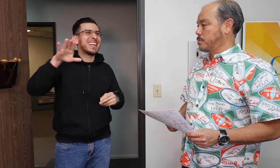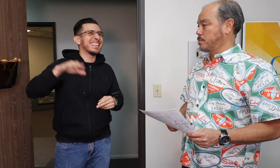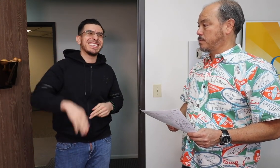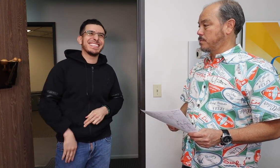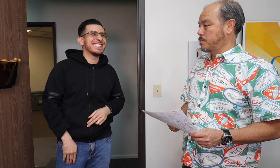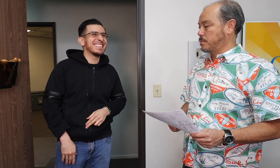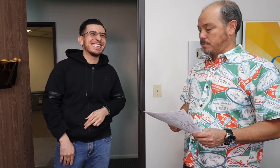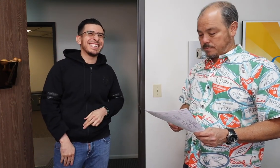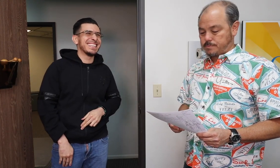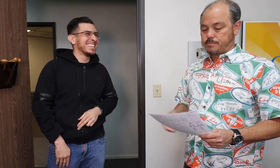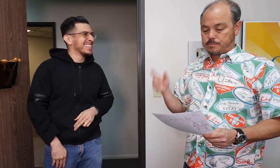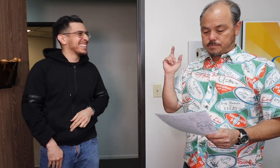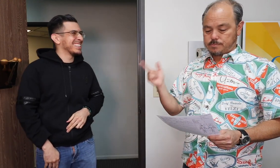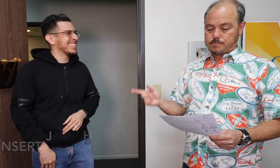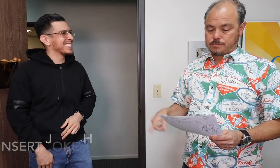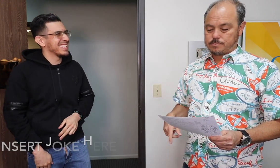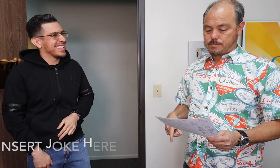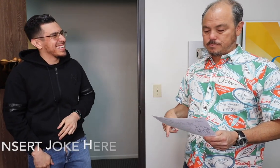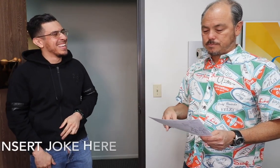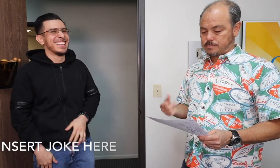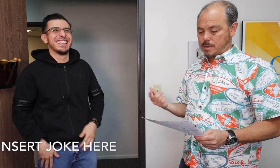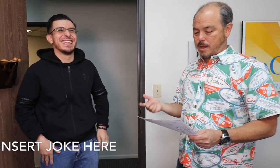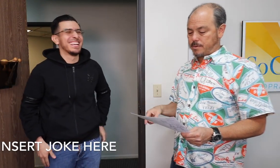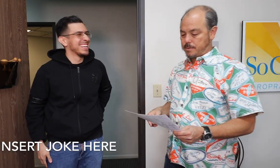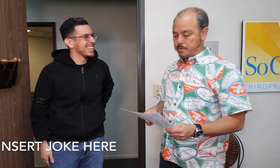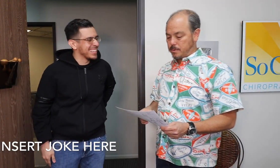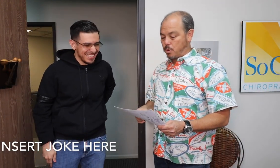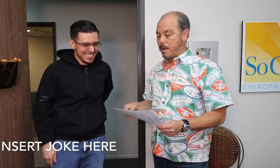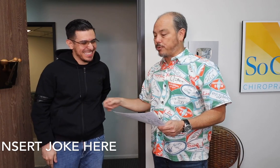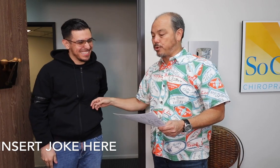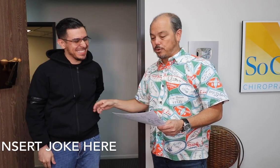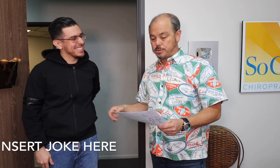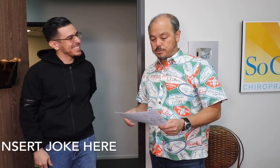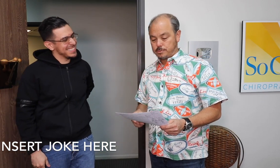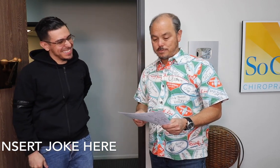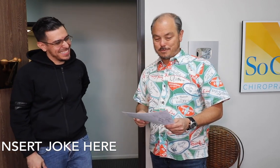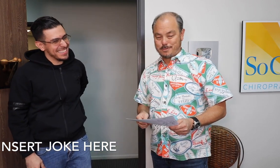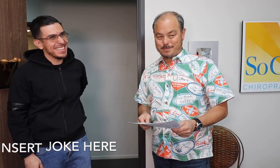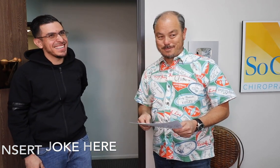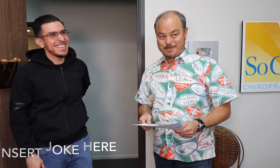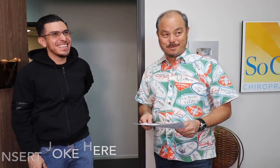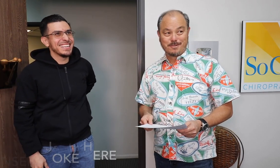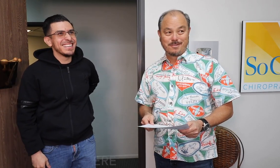He says when he drinks beer, it hits a lot. Yeah. What about with girls? Hey with girls what?